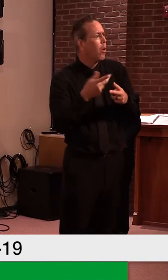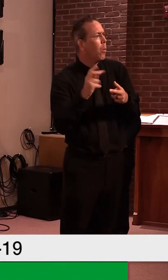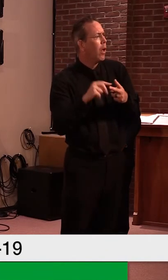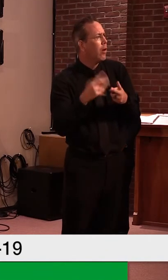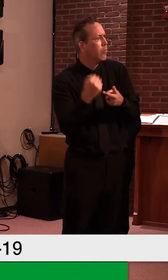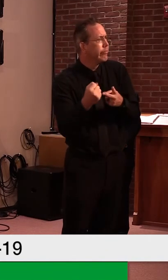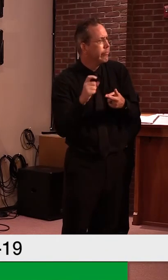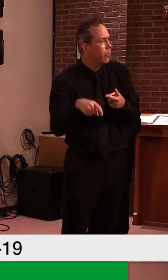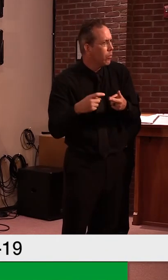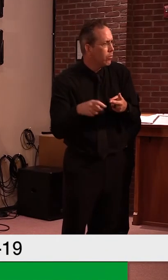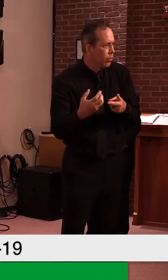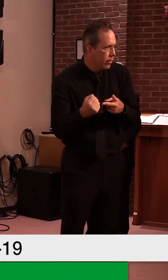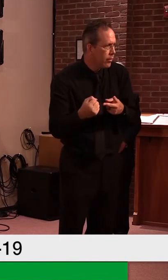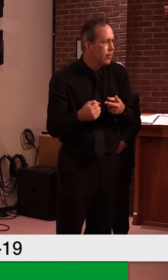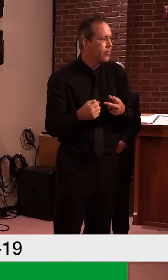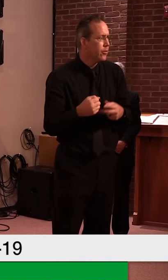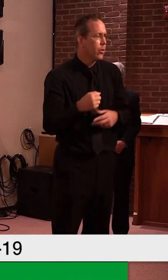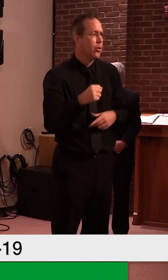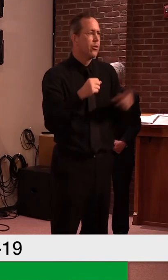tremendously helpful to us.